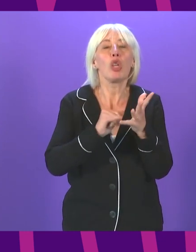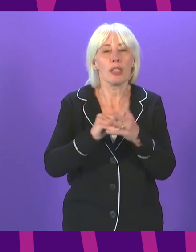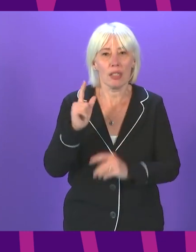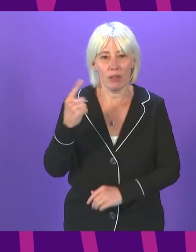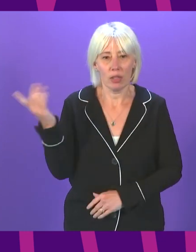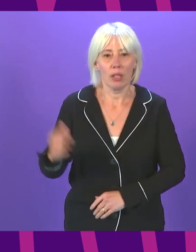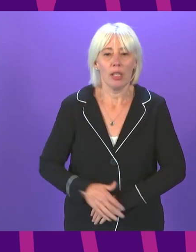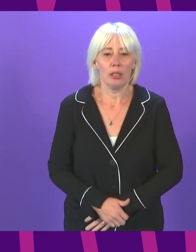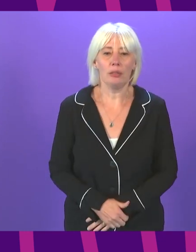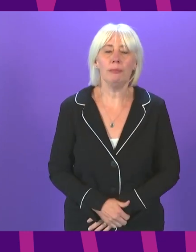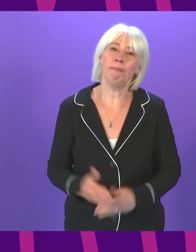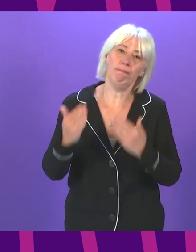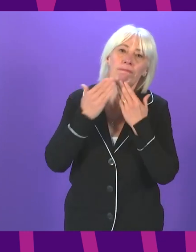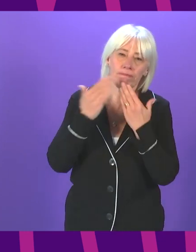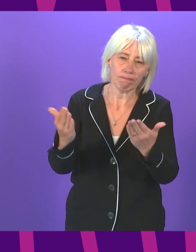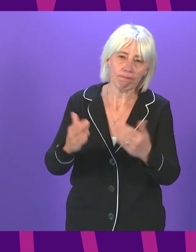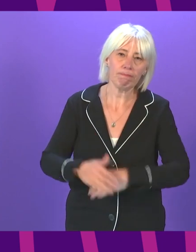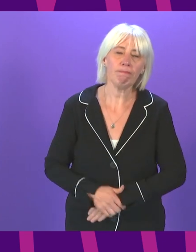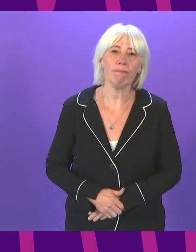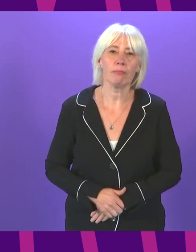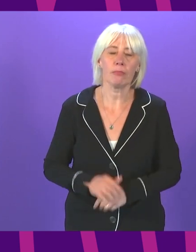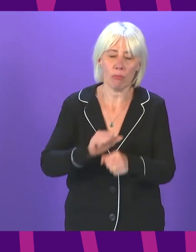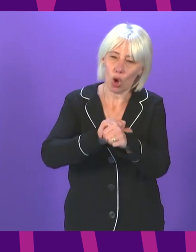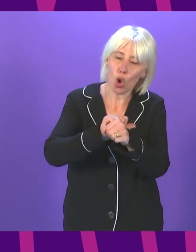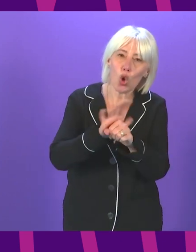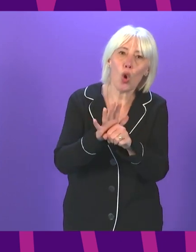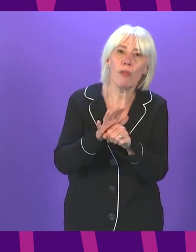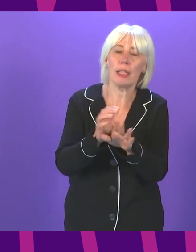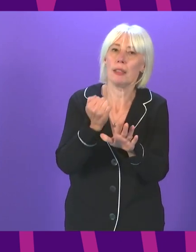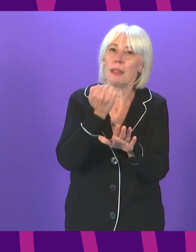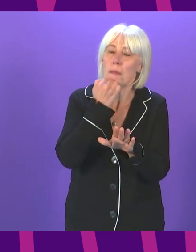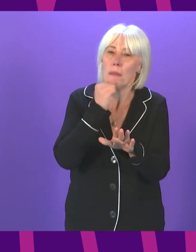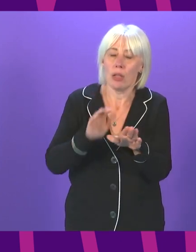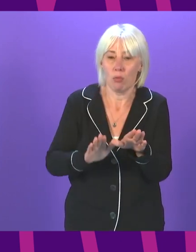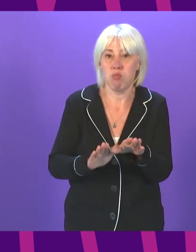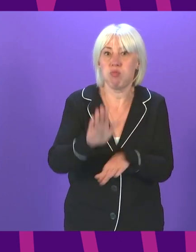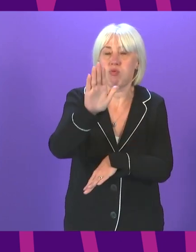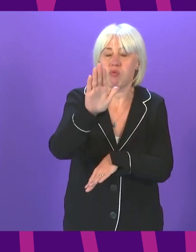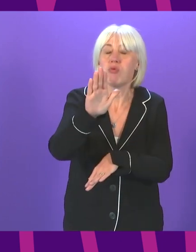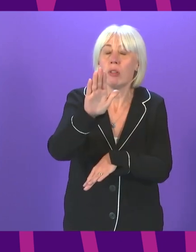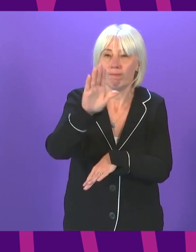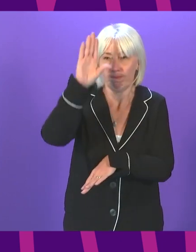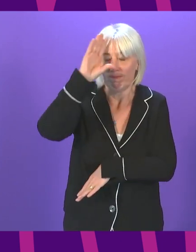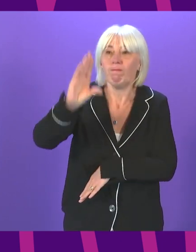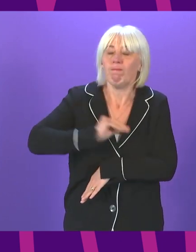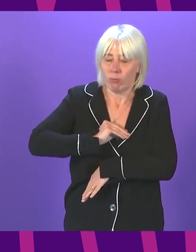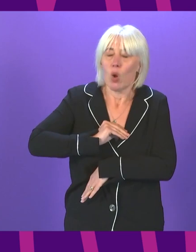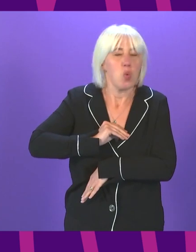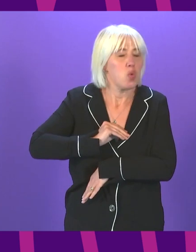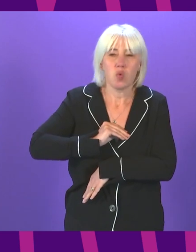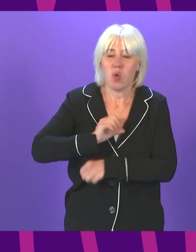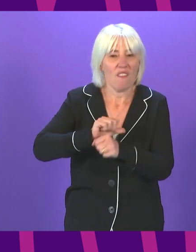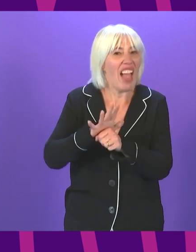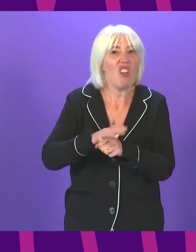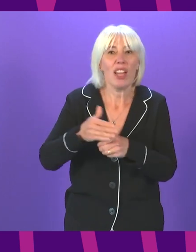Thank you very much, Presiding Officer. COVID rates are very high and it is a reminder that this virus has not gone